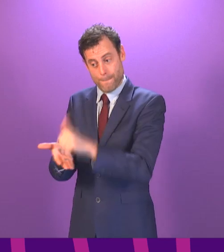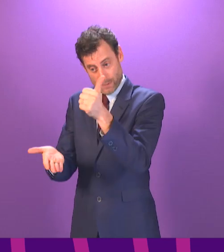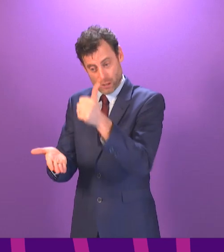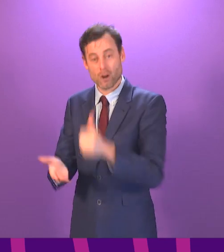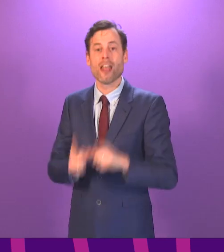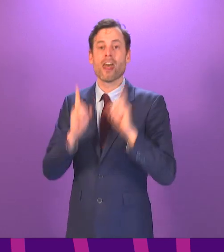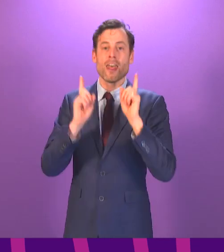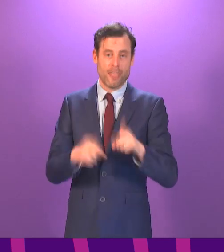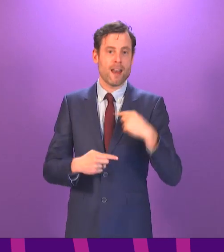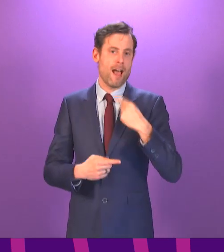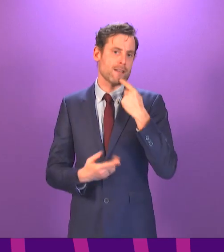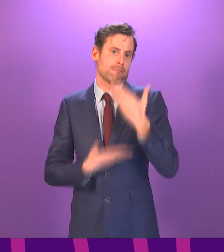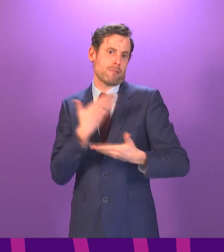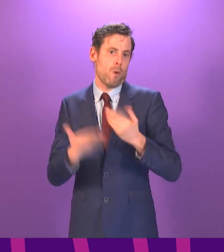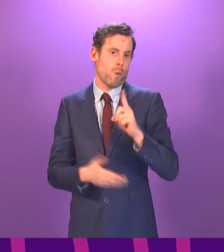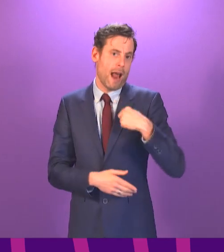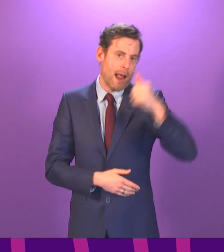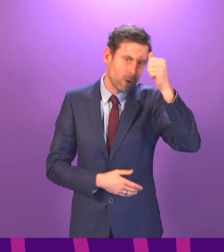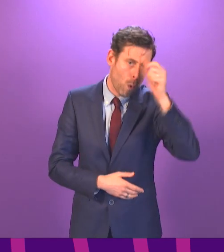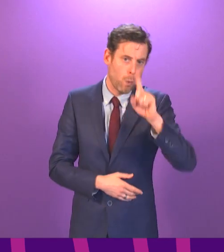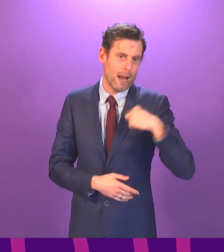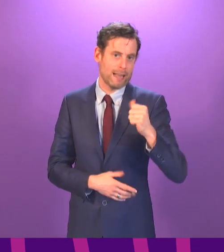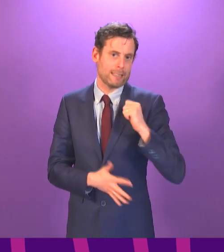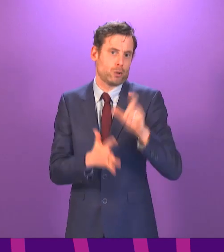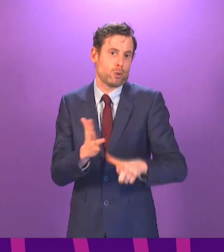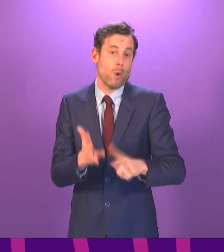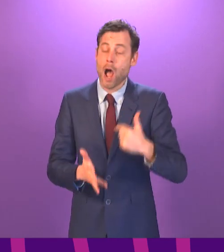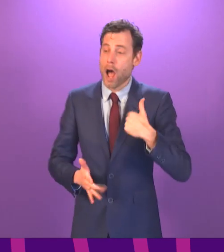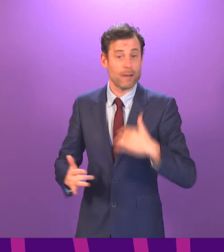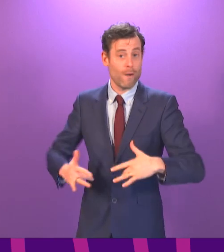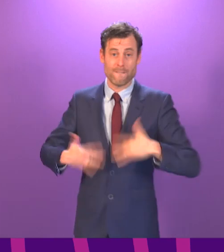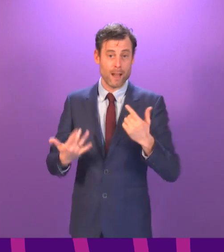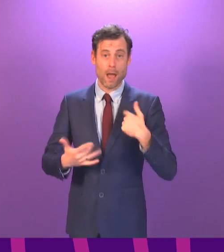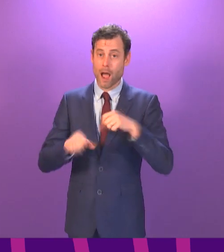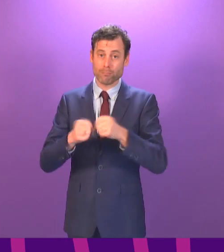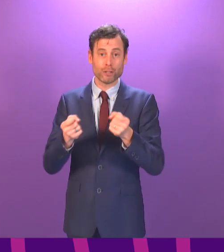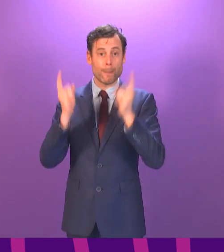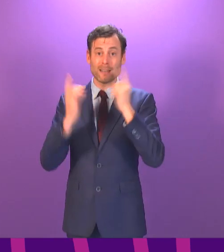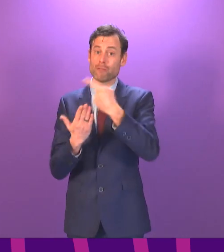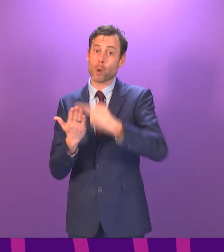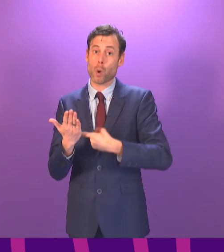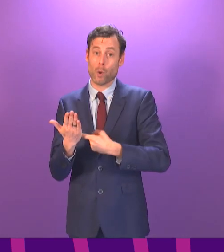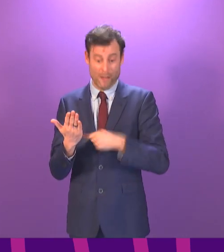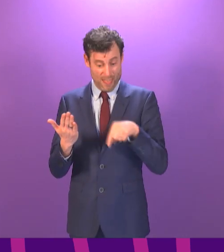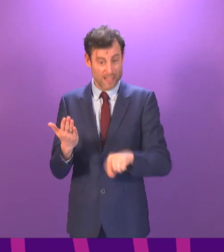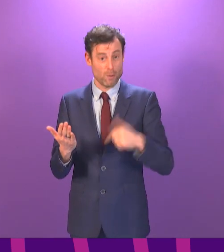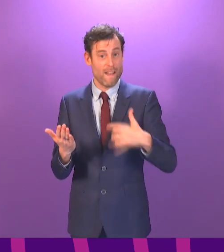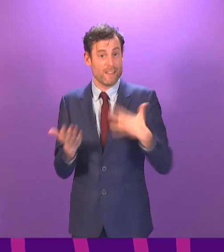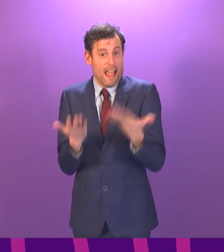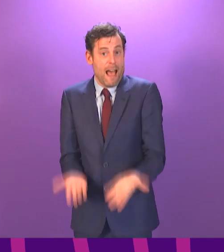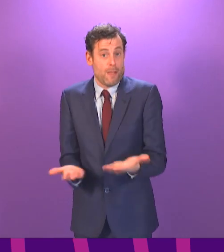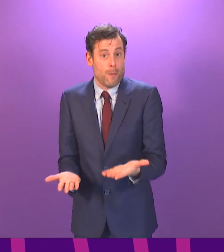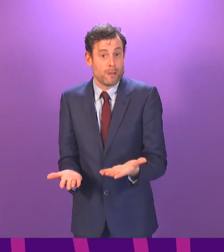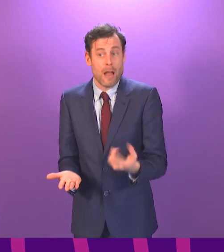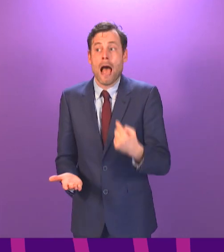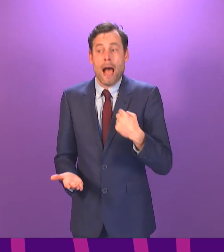I can set out what I intend to do. But I do not believe I breached the ministerial code, and that is my position right now, and I think I'm